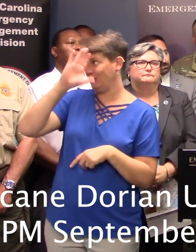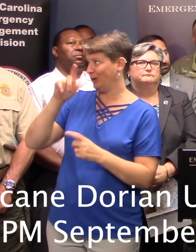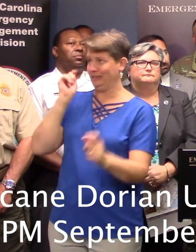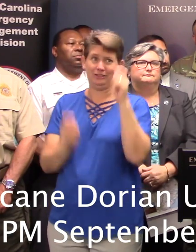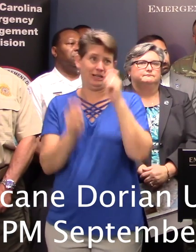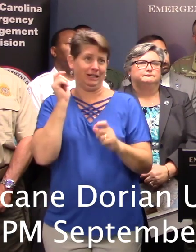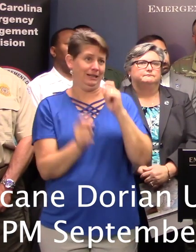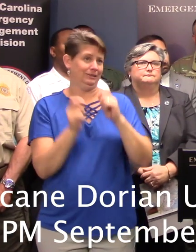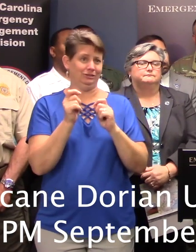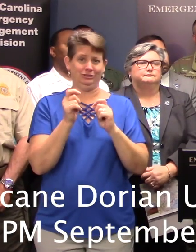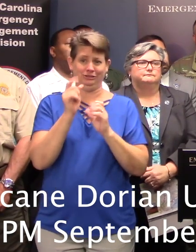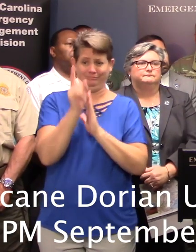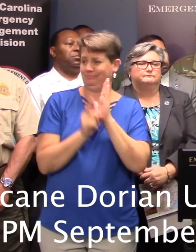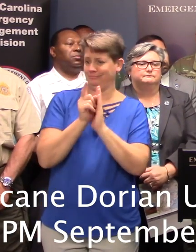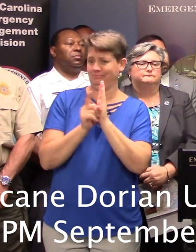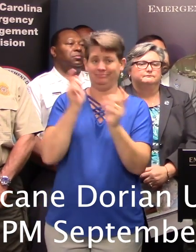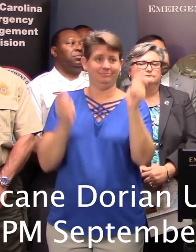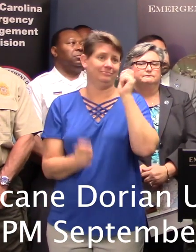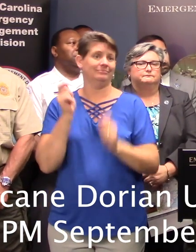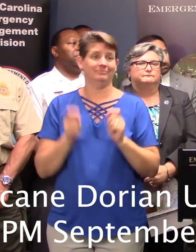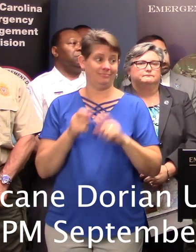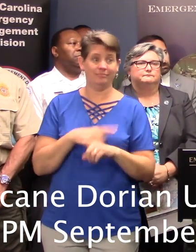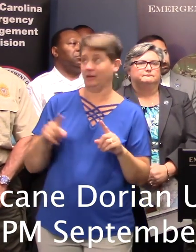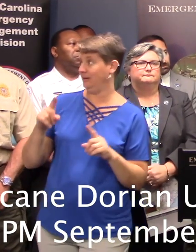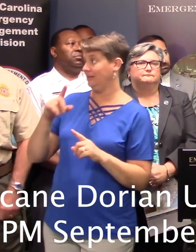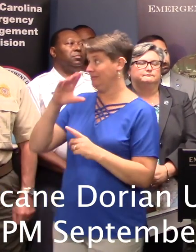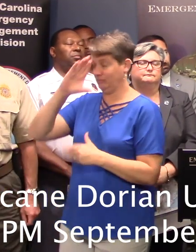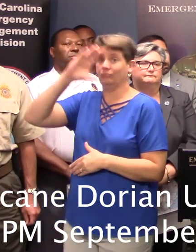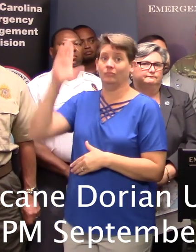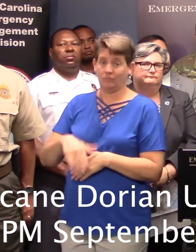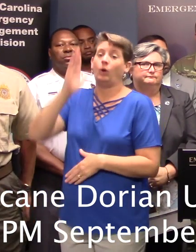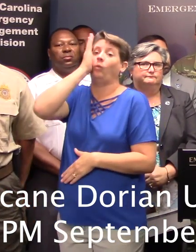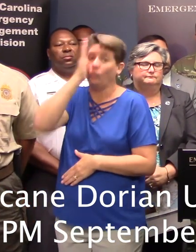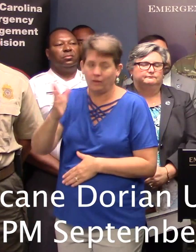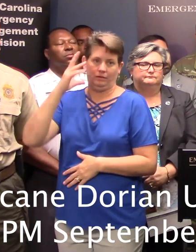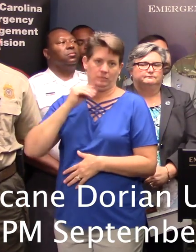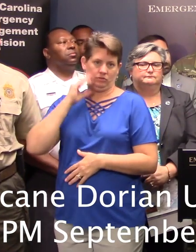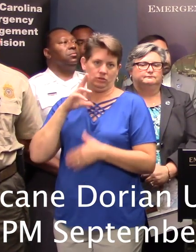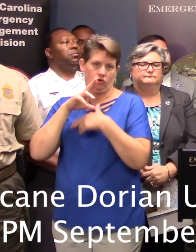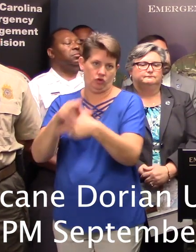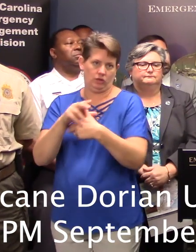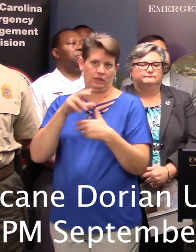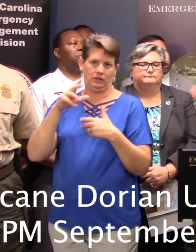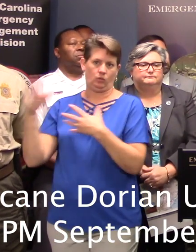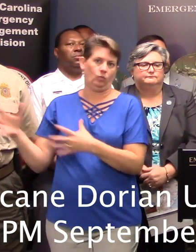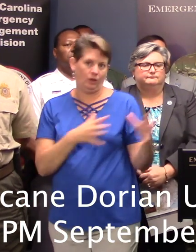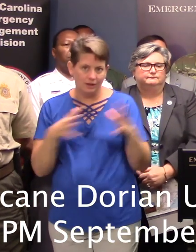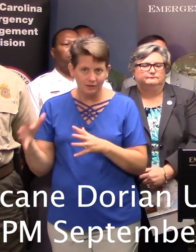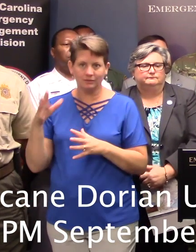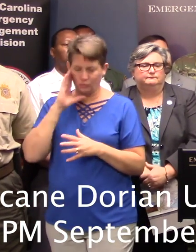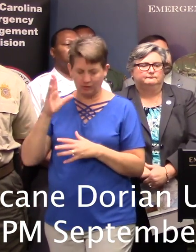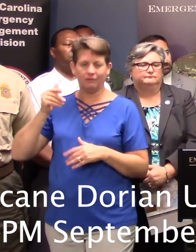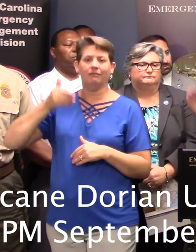from hour to hour. But there's no doubt about it, we're going to experience hurricane winds, at least in gusts. If the